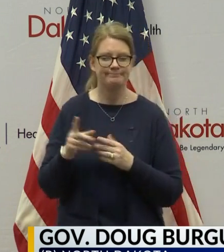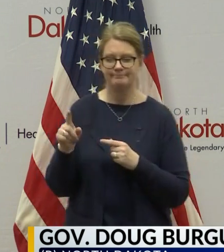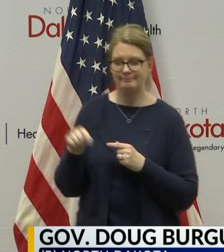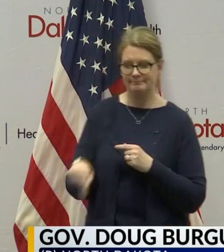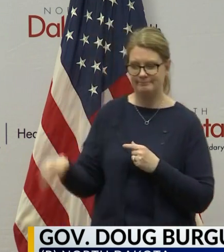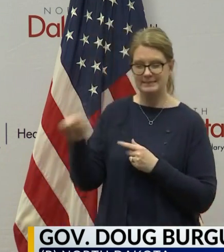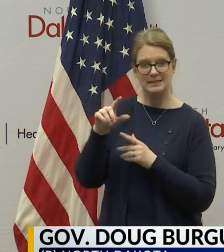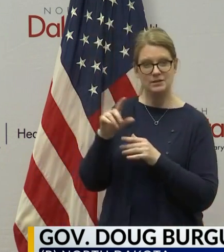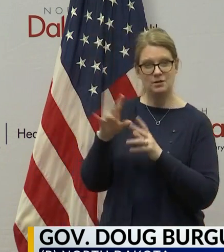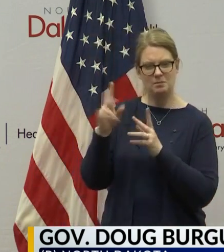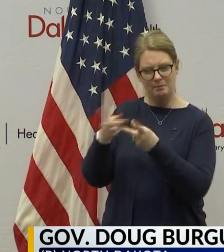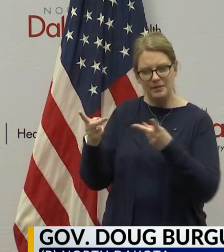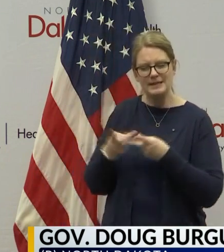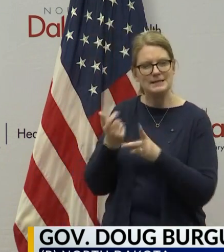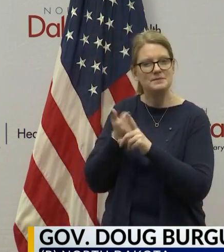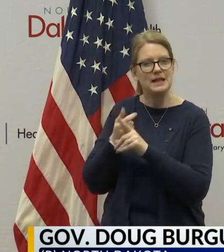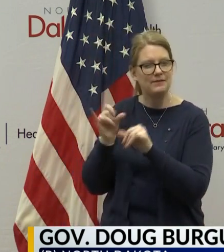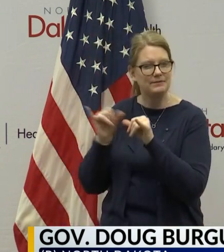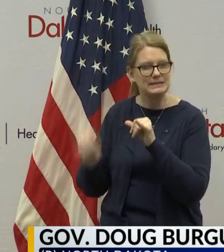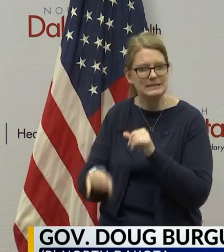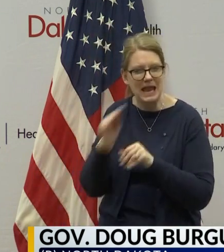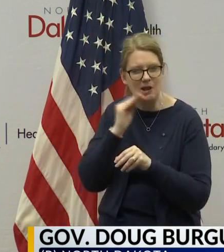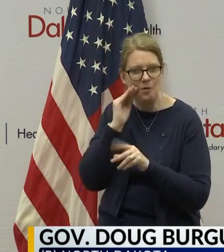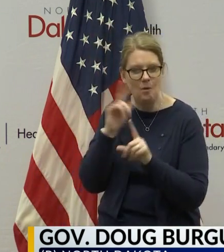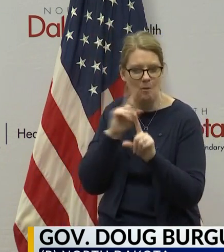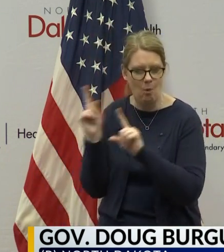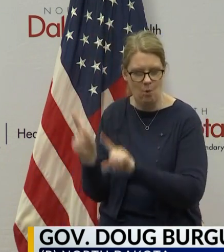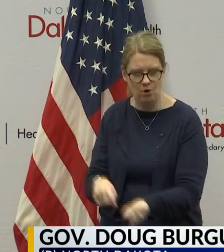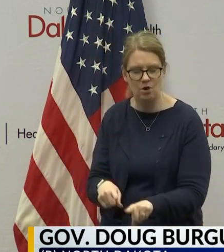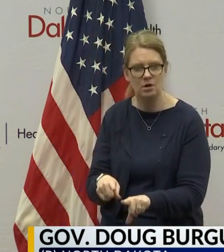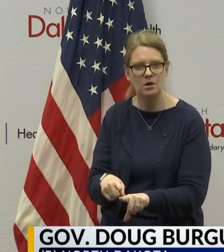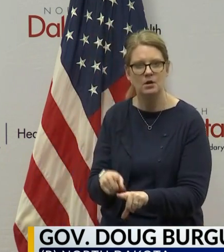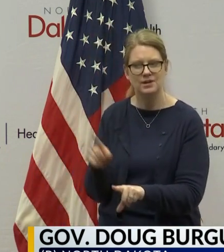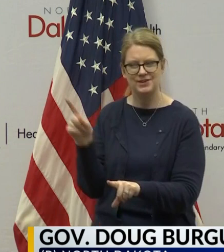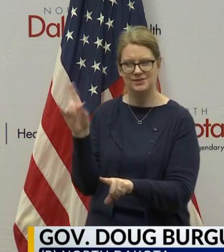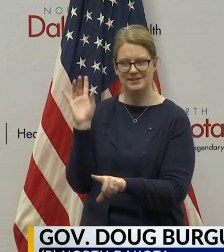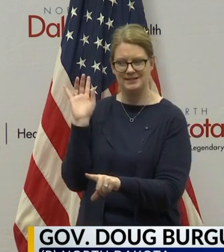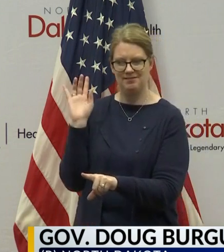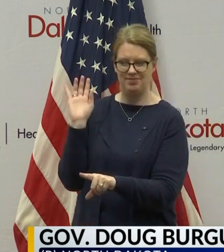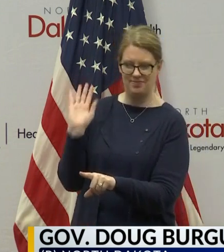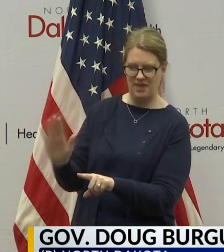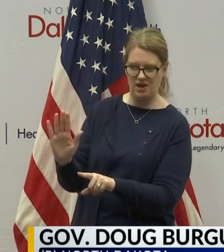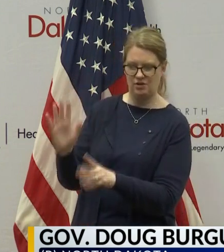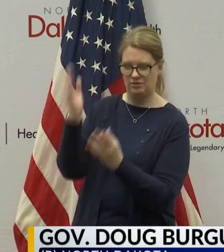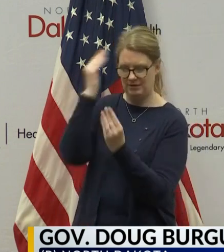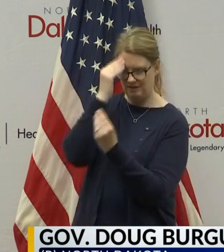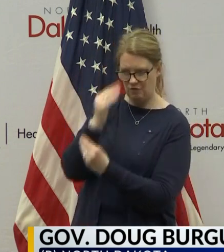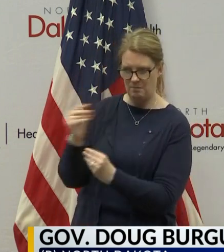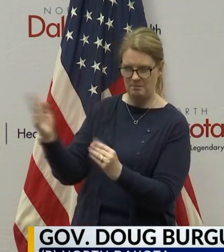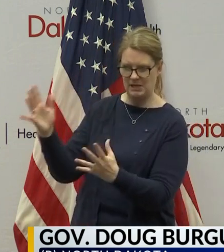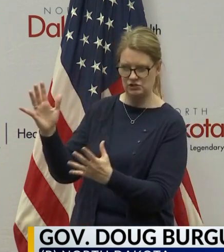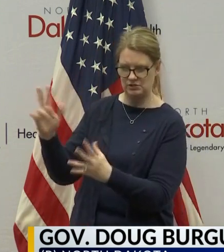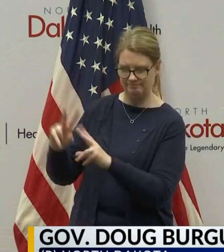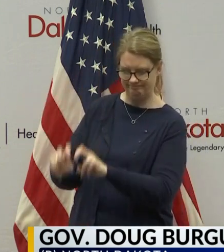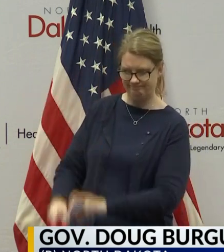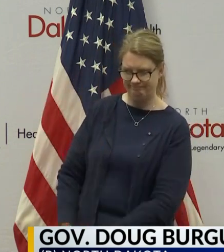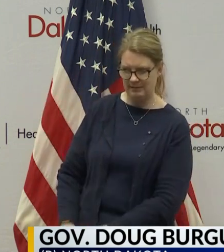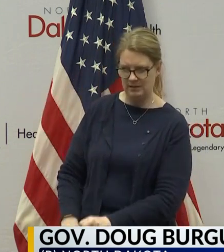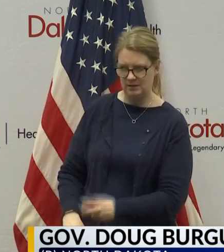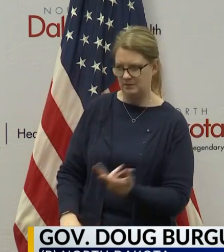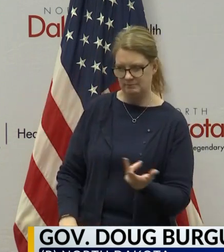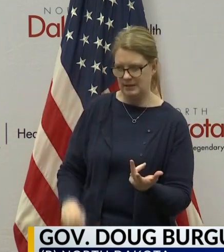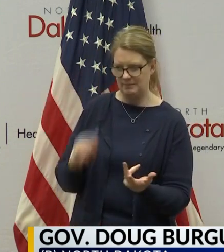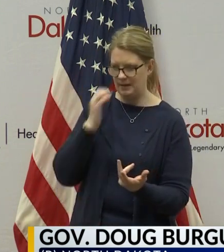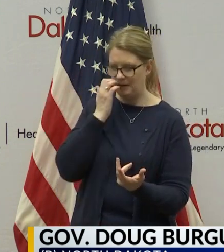contact than states without them. I mean, because there's no way to show that there are fewer people within six feet of each other